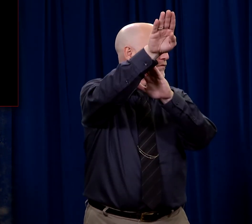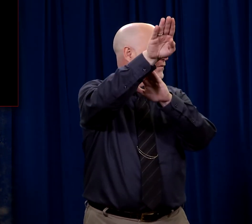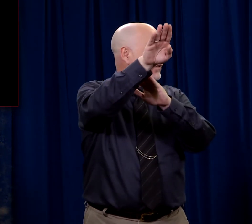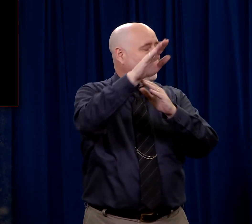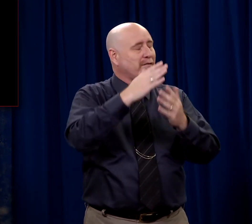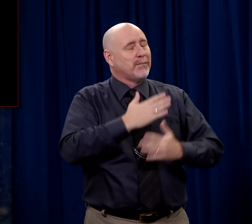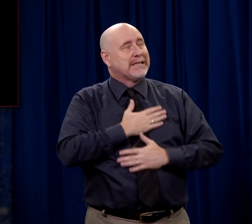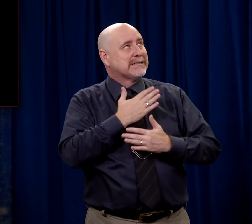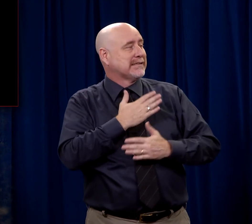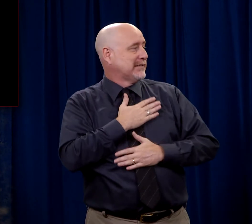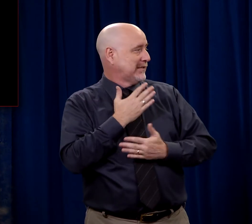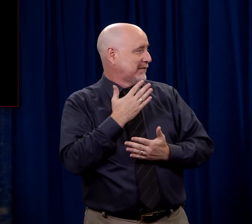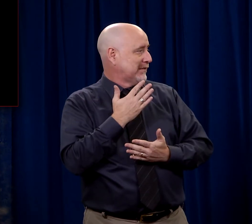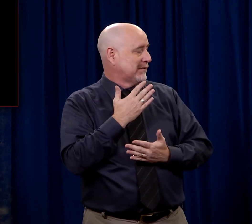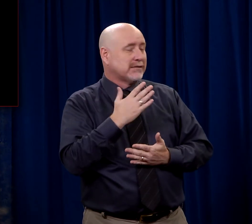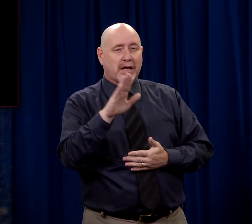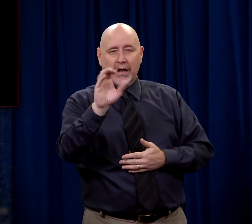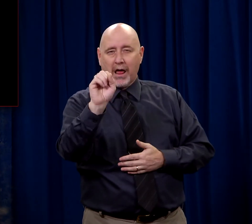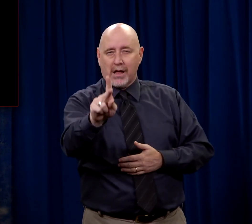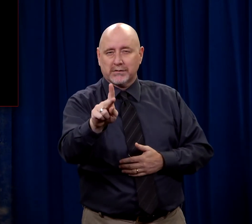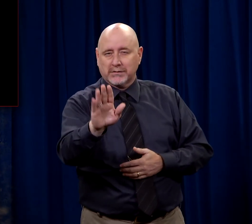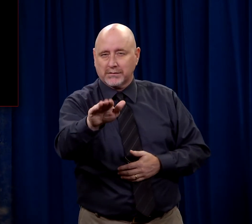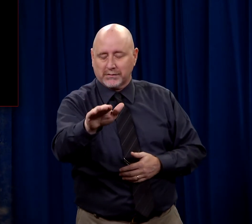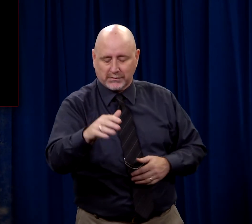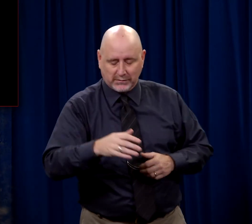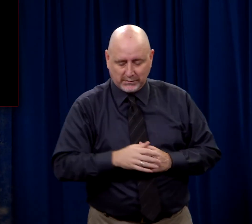a place of bliss. I want to ask you a question.